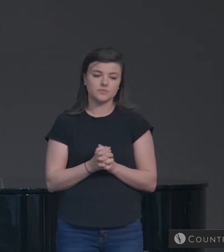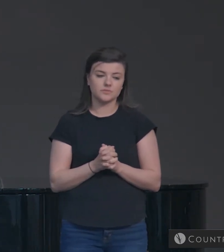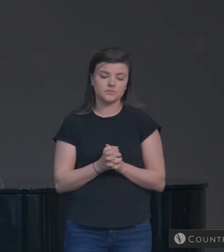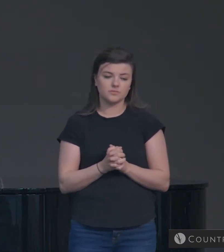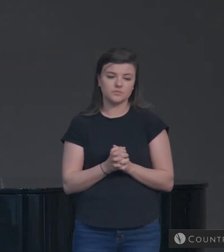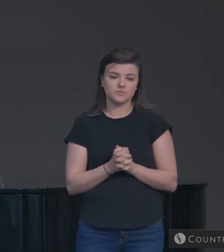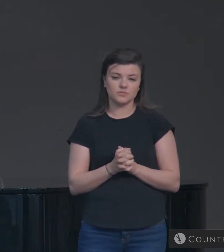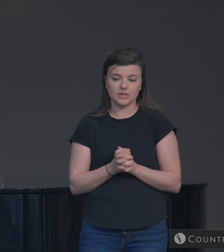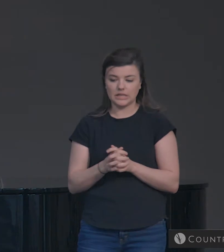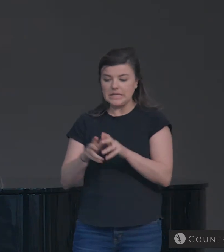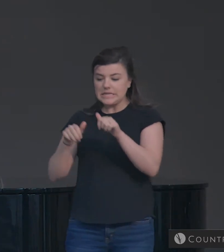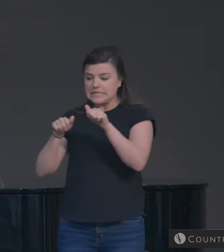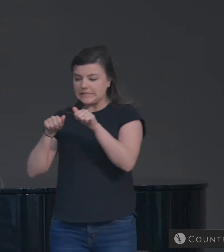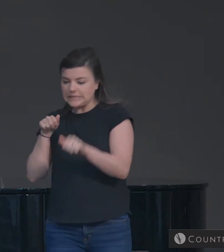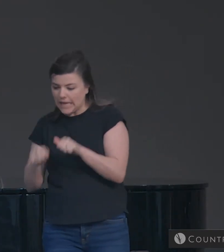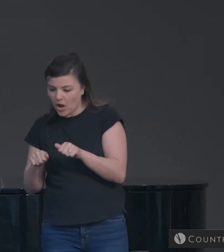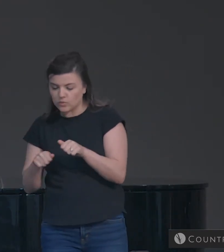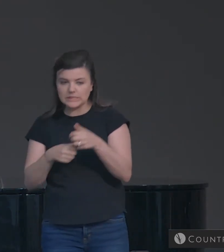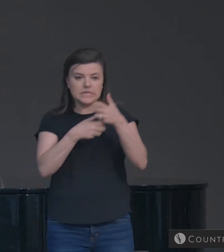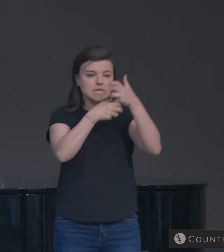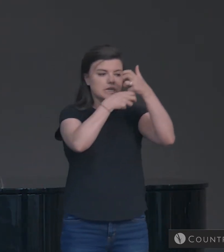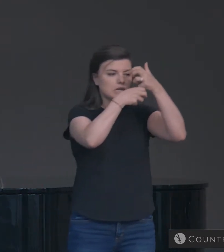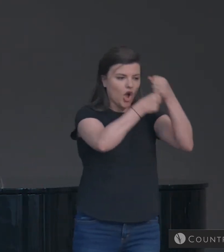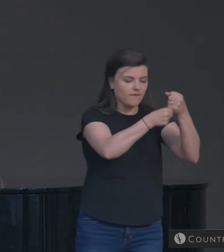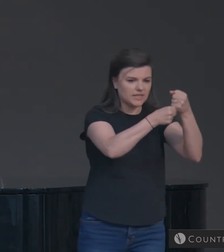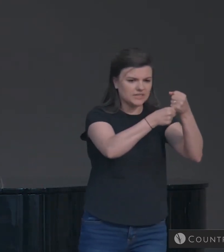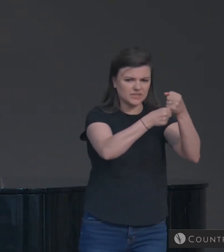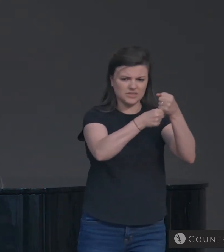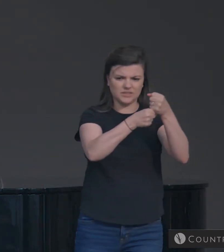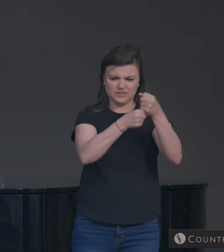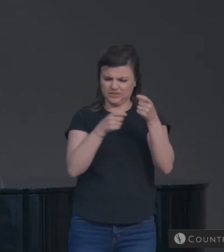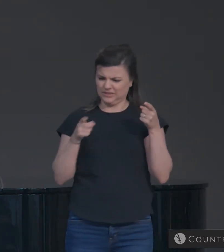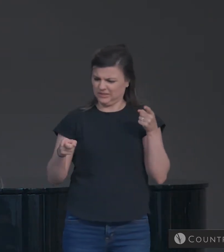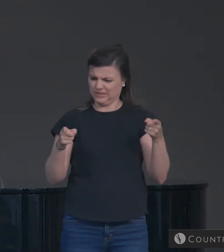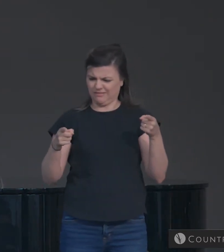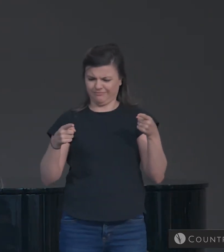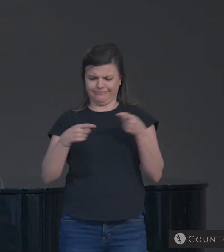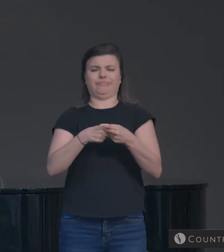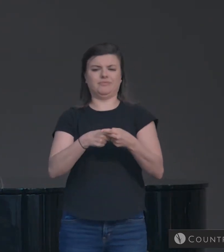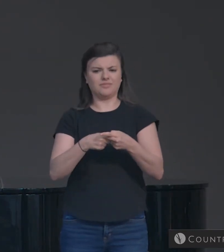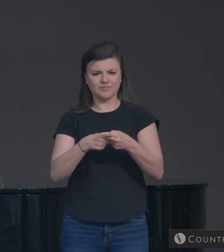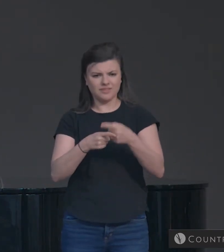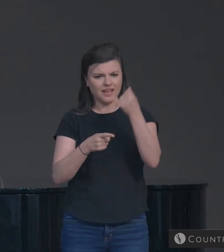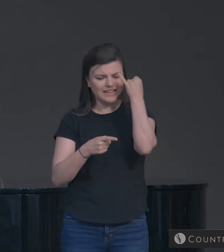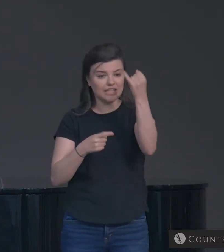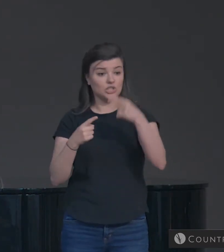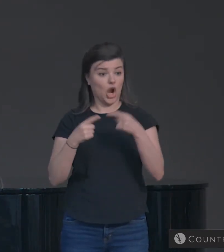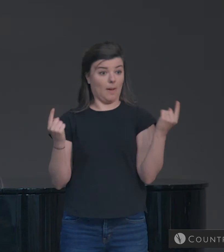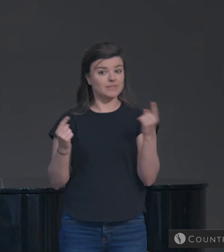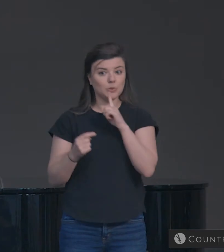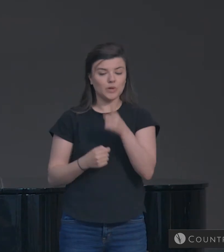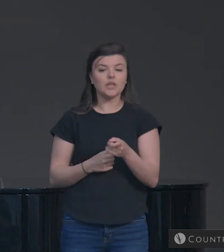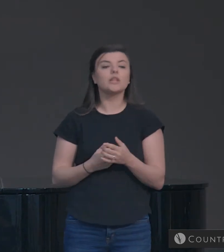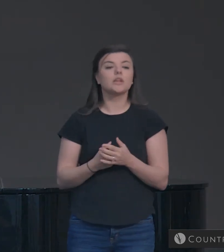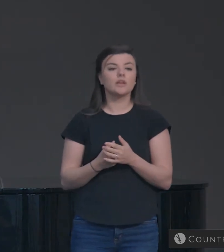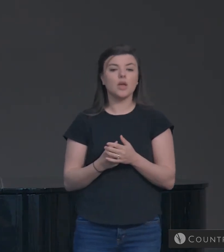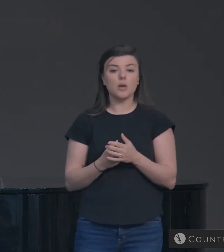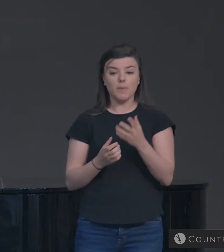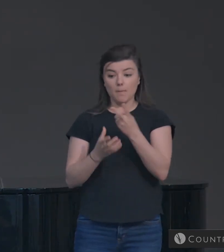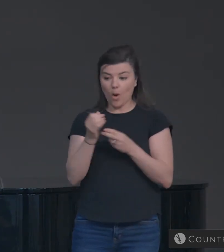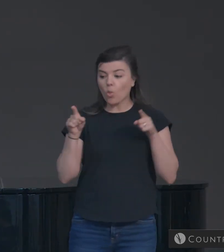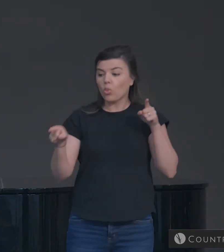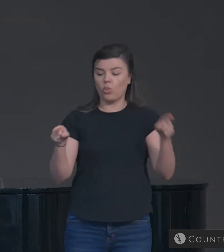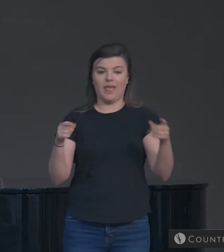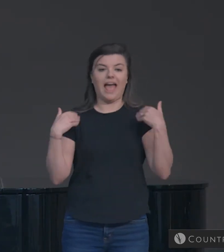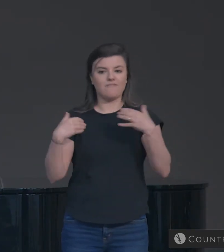Doubt and confidence are two completely antithetical ideas. They're complete opposites, but they're both equally powerful.